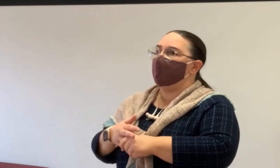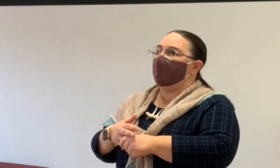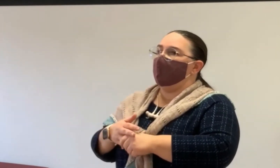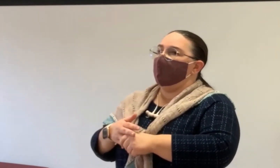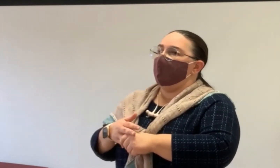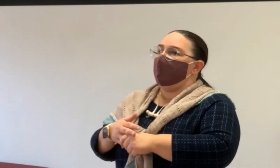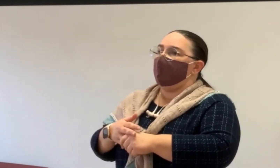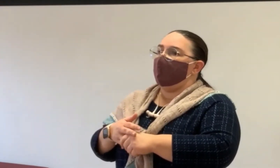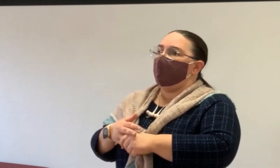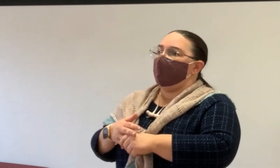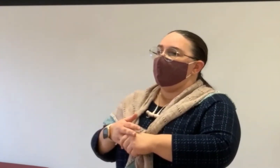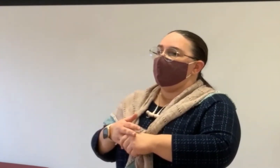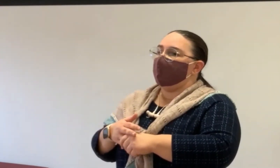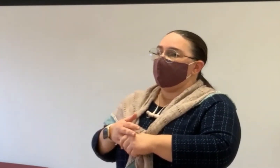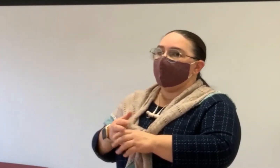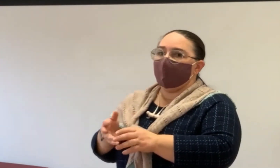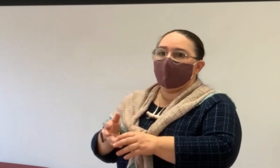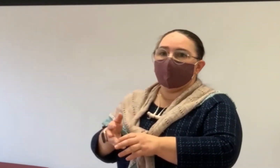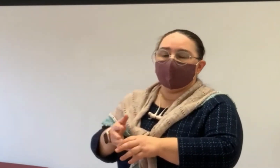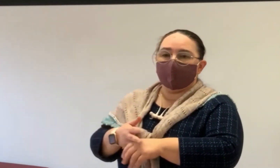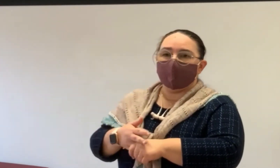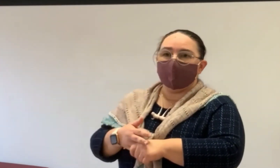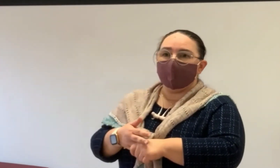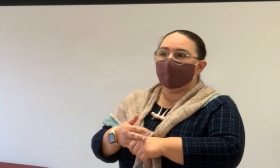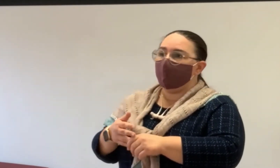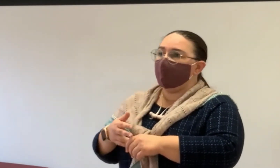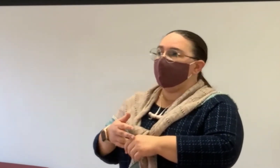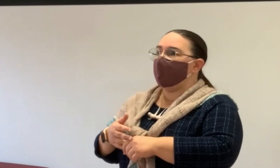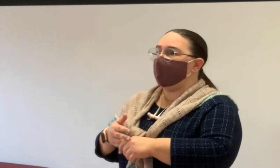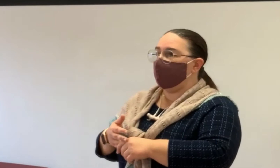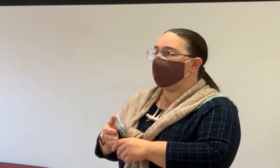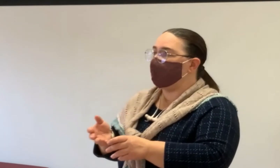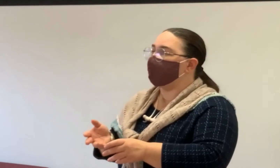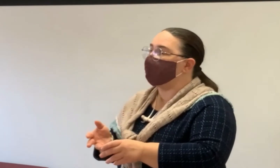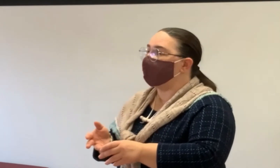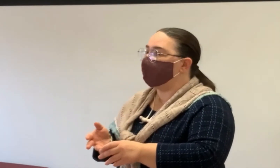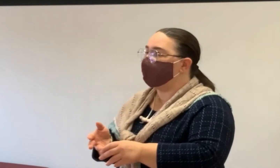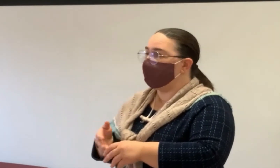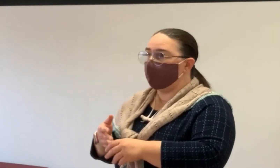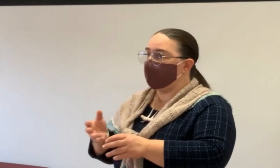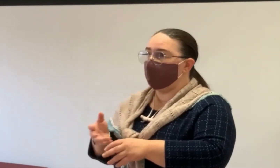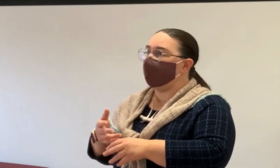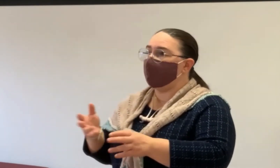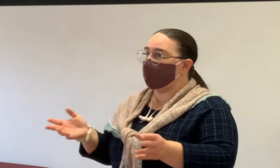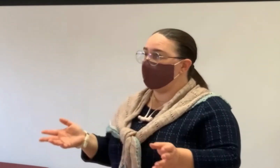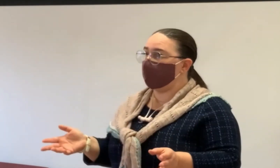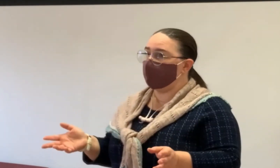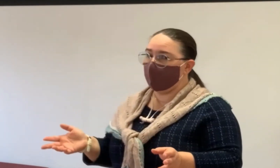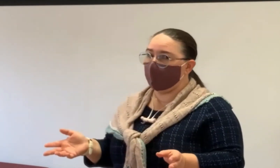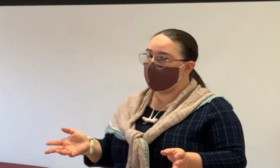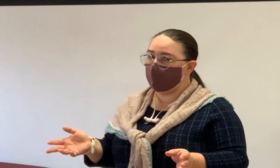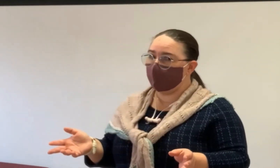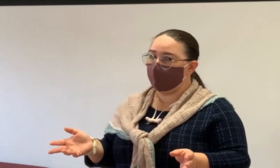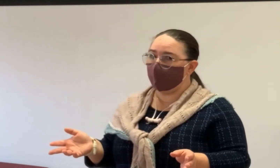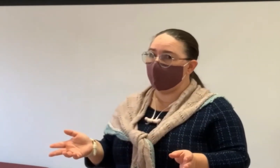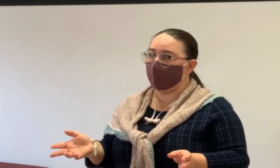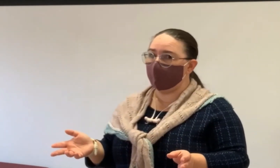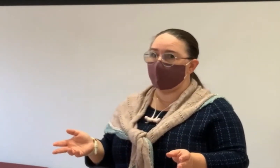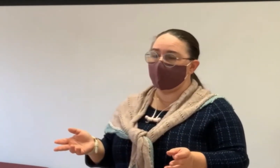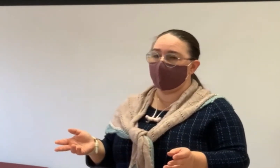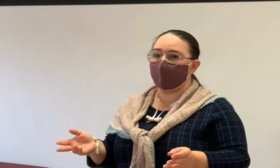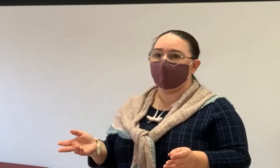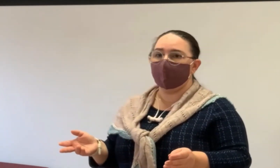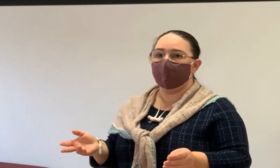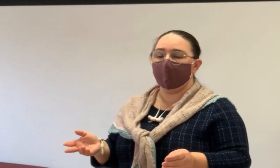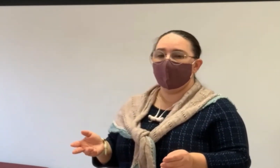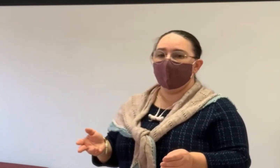generally is structured that you don't make payments on it. You do not make monthly payments on a